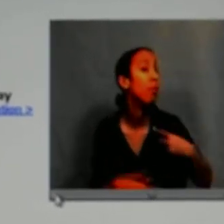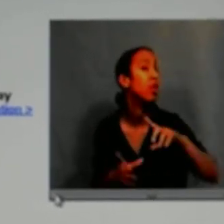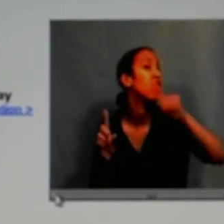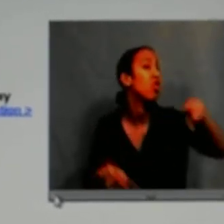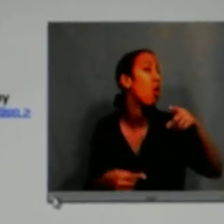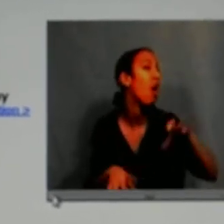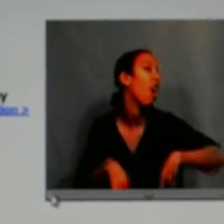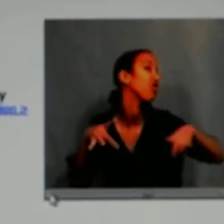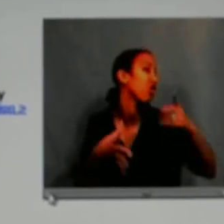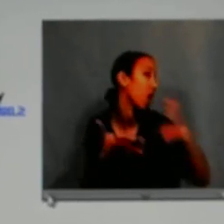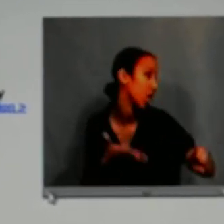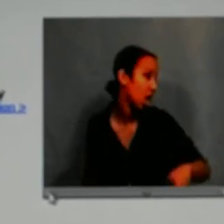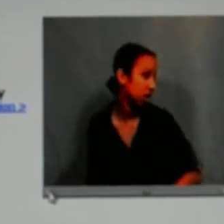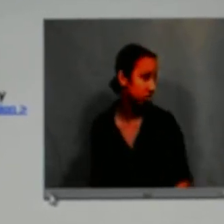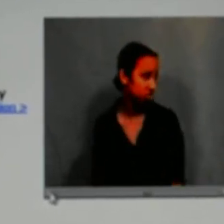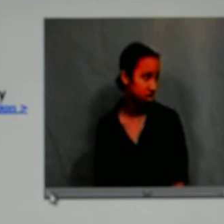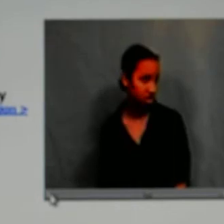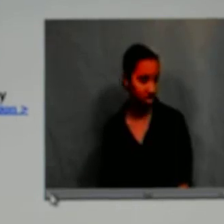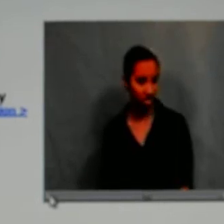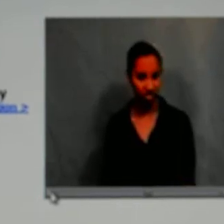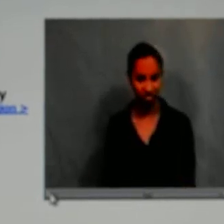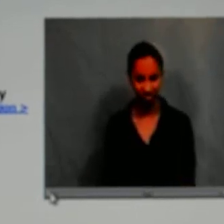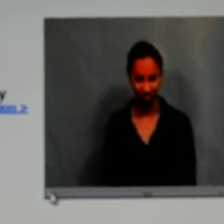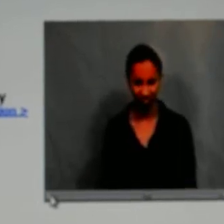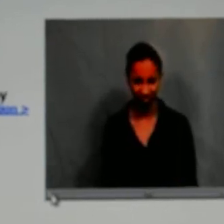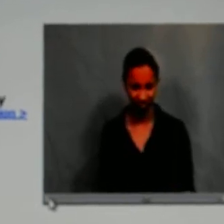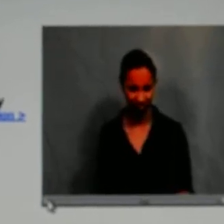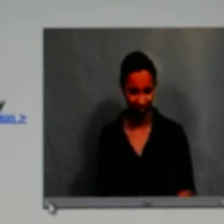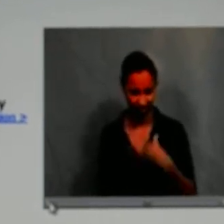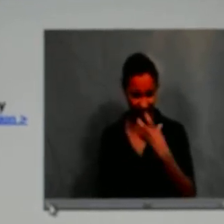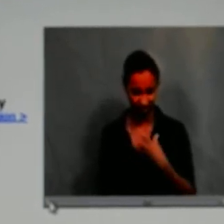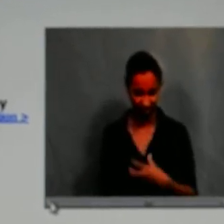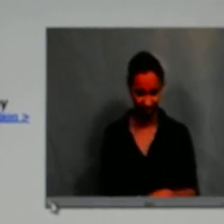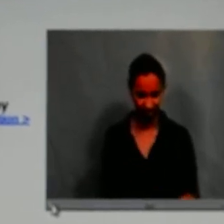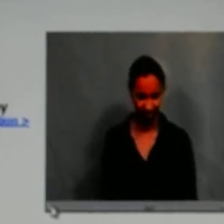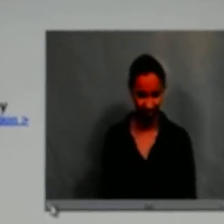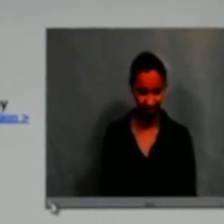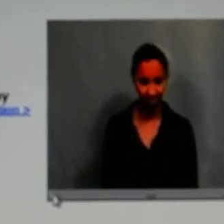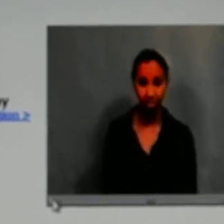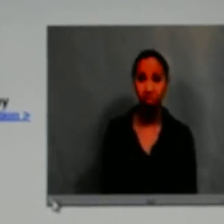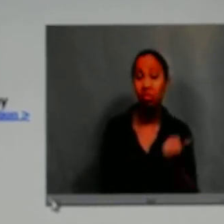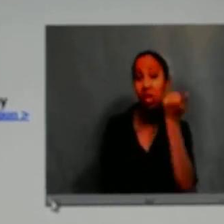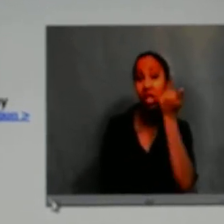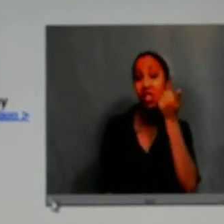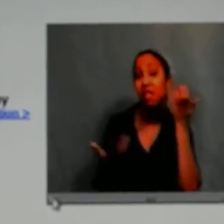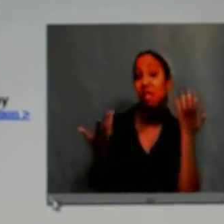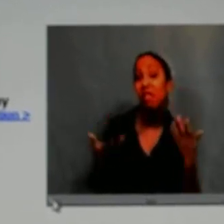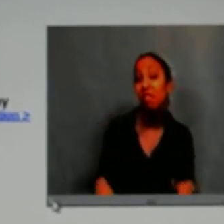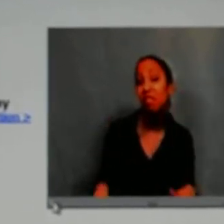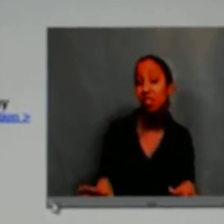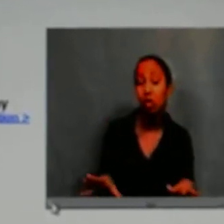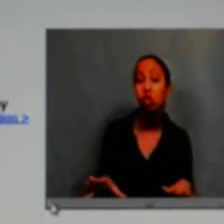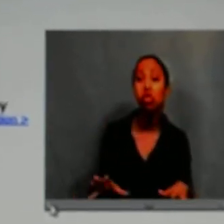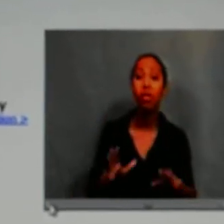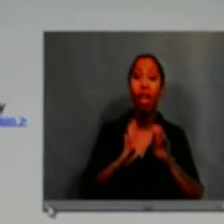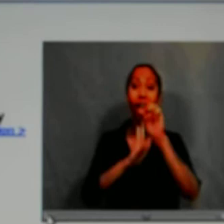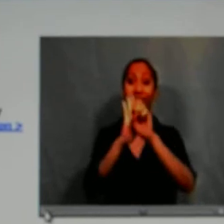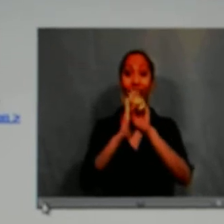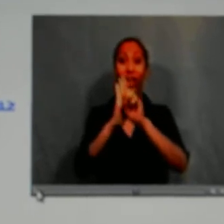it taken care of. And I said, I'm going to Australia. I can't get it fixed. I was so grouchy.